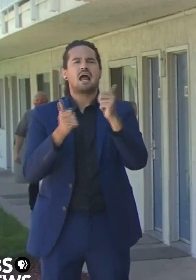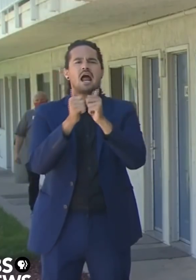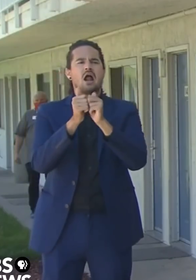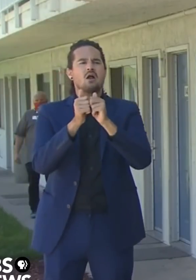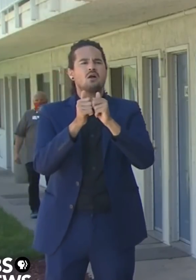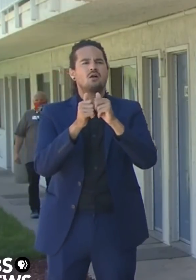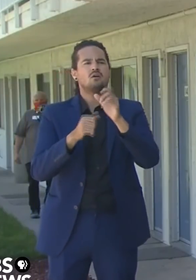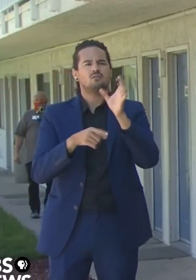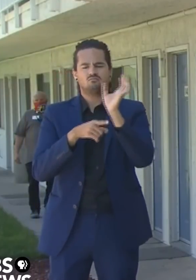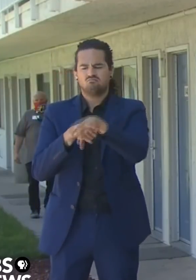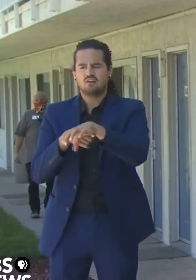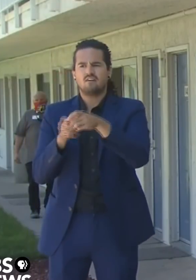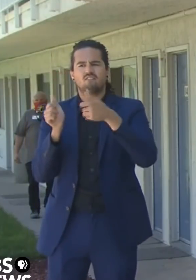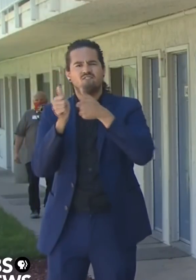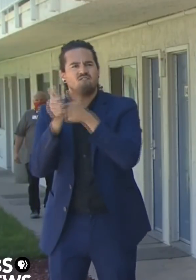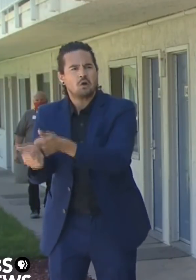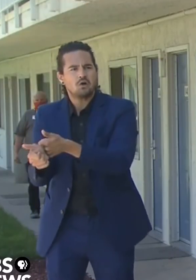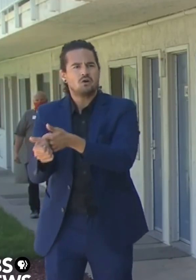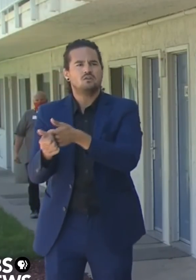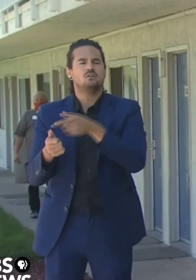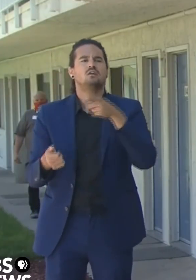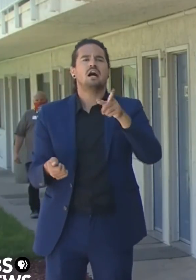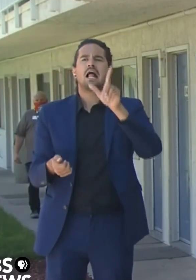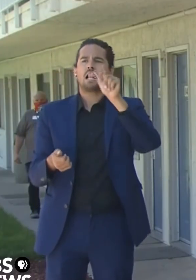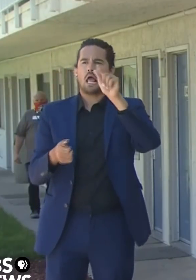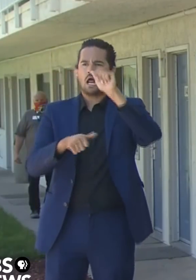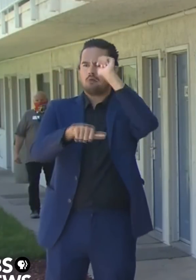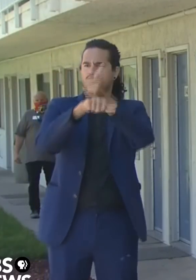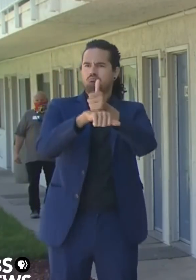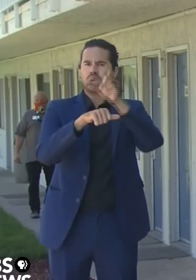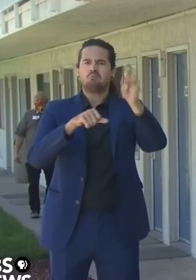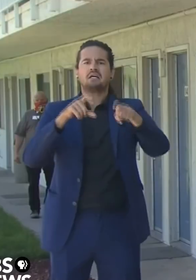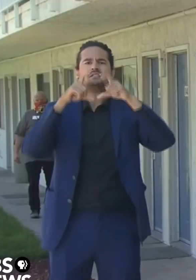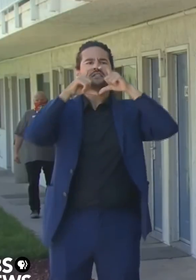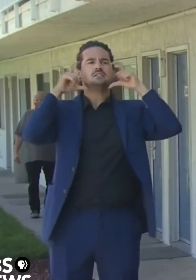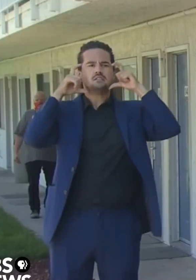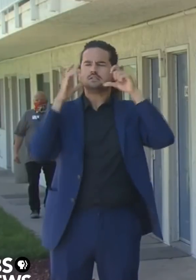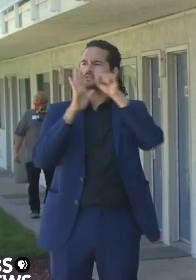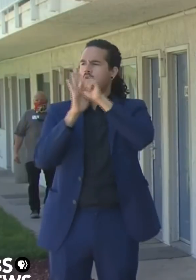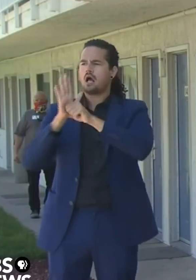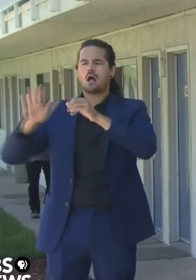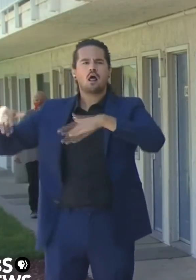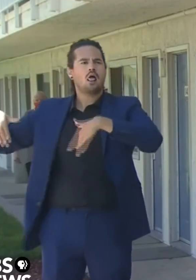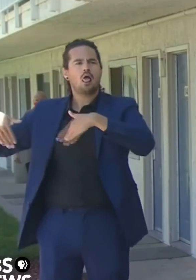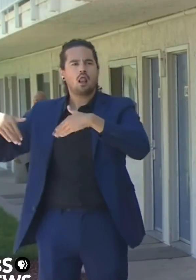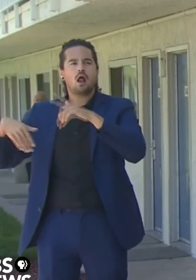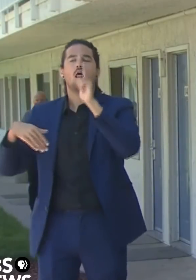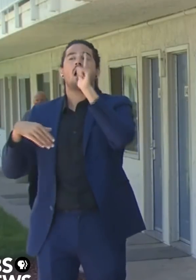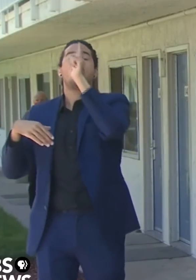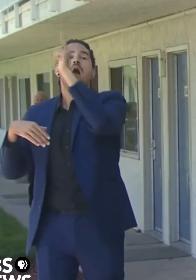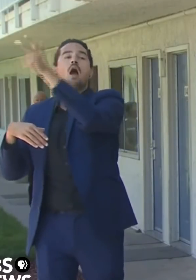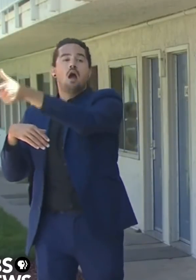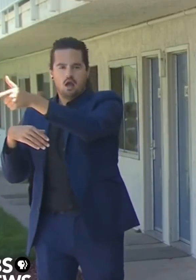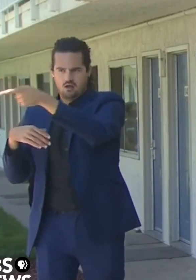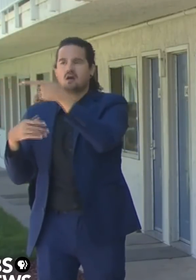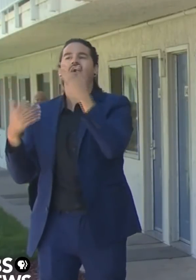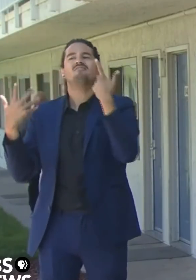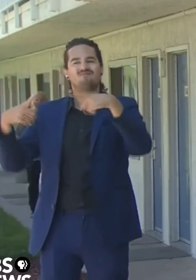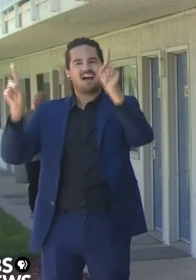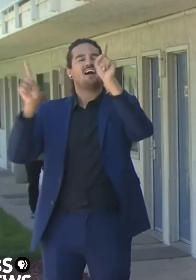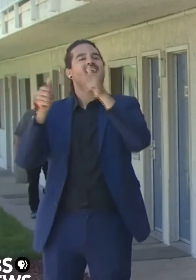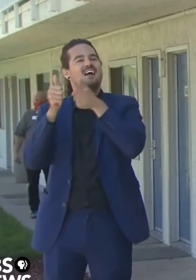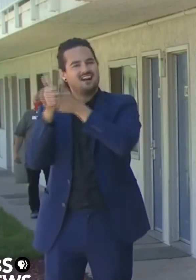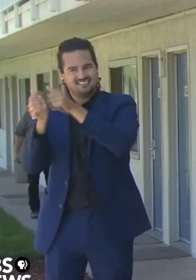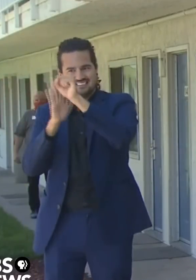before the state did, yet their situation is getting worse. What happened there? Is it due to a lack of enforcement? We're focusing. We have a mandate